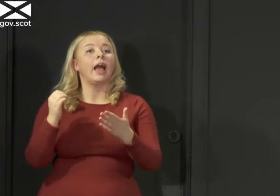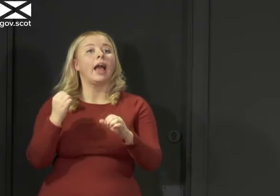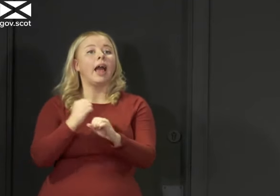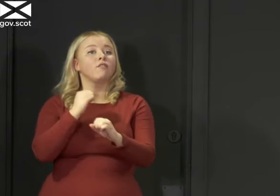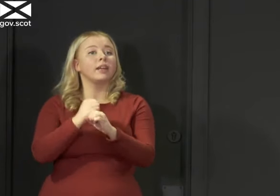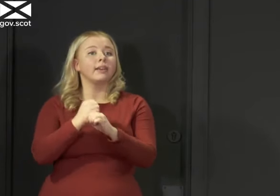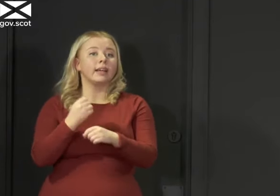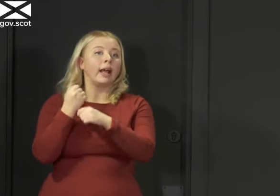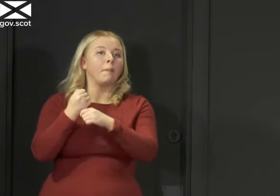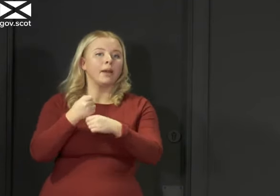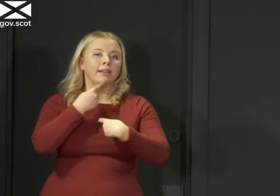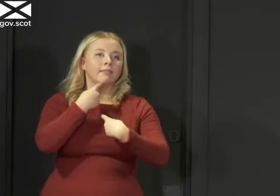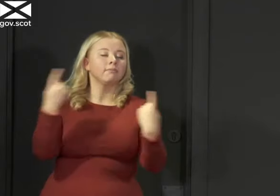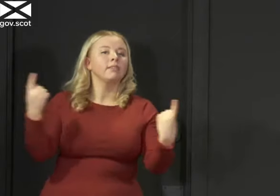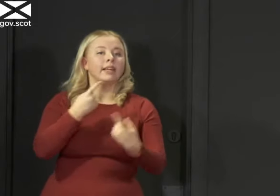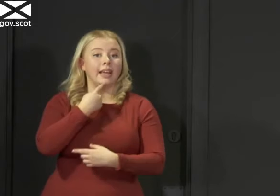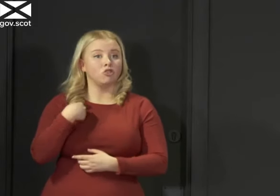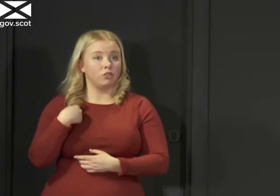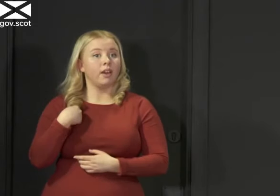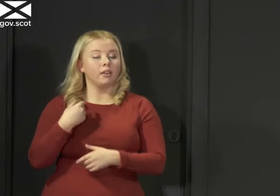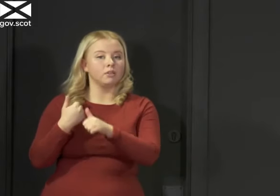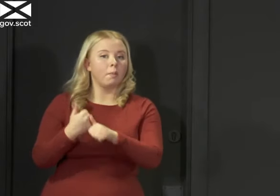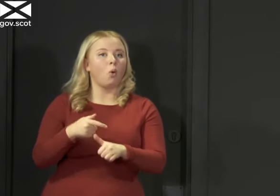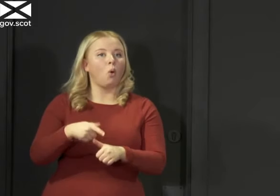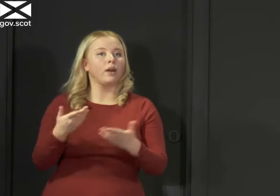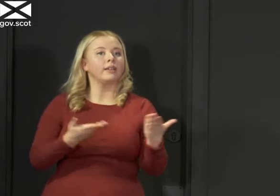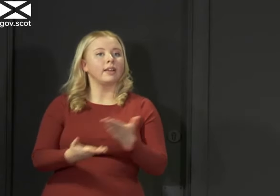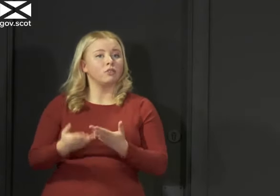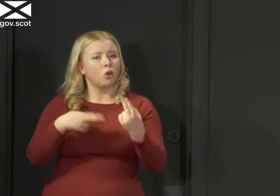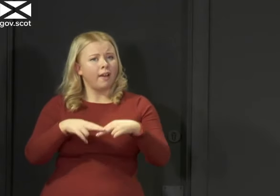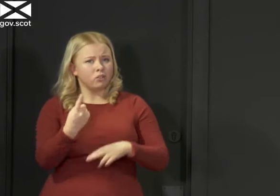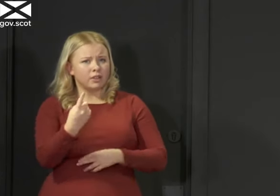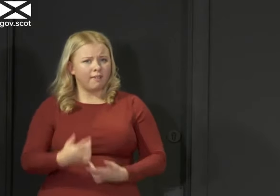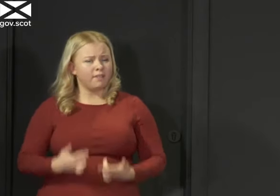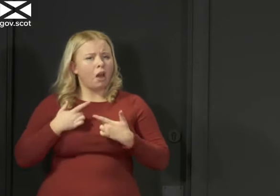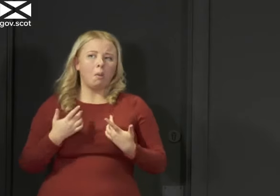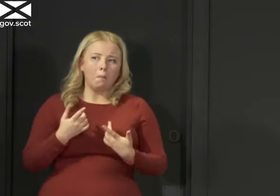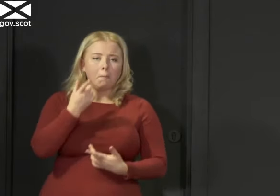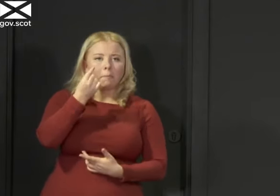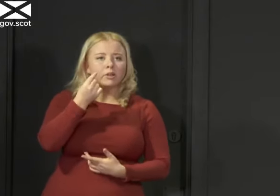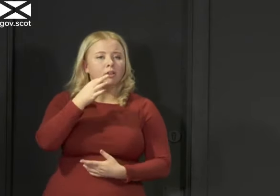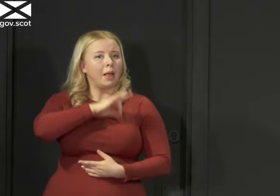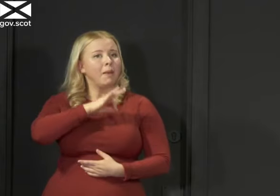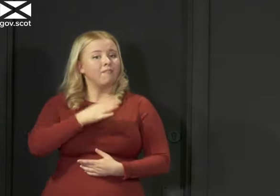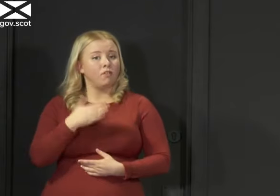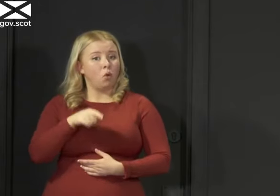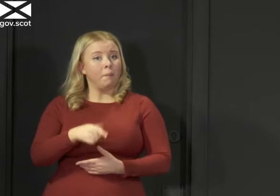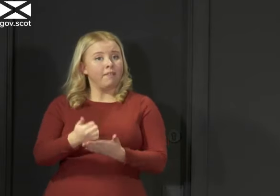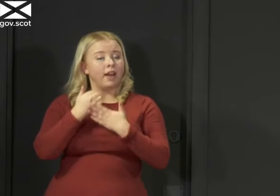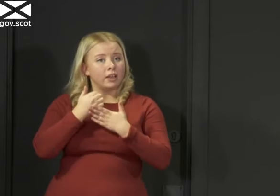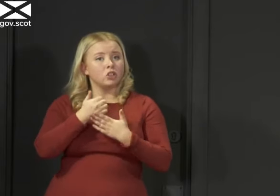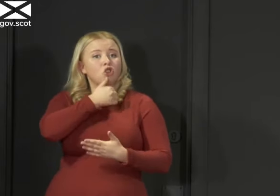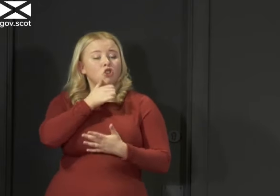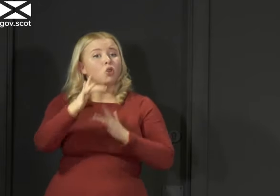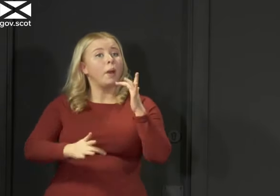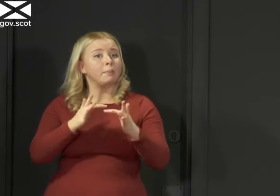yesterday to support this enhanced service. So if you think you might benefit from the advice being offered, either go on to the Skills Development